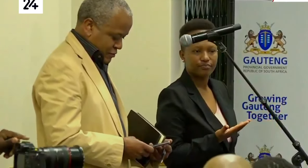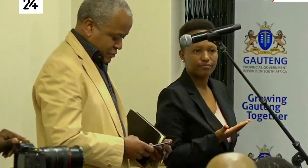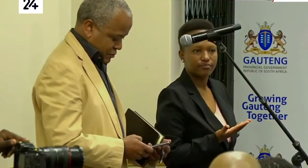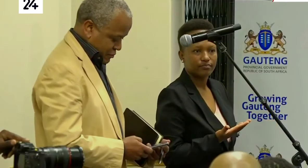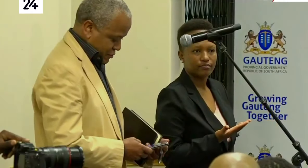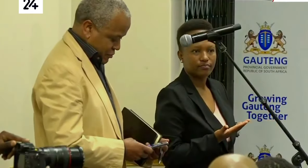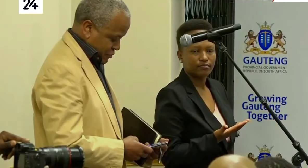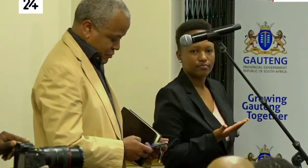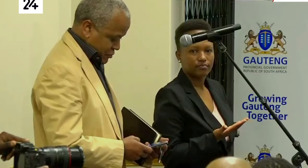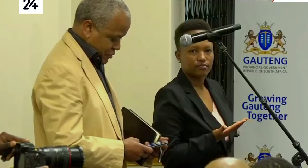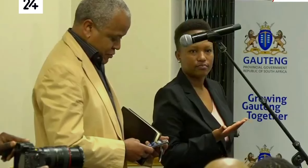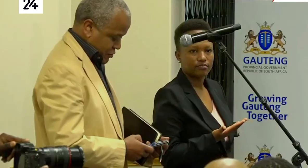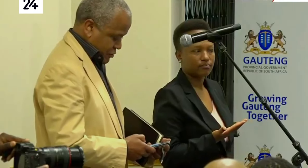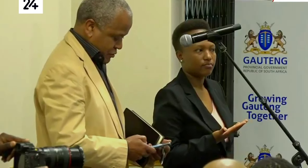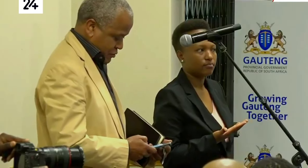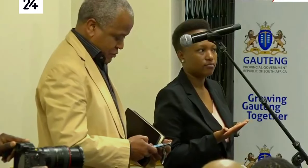Good.